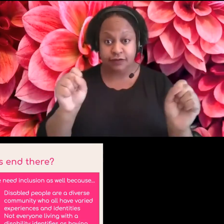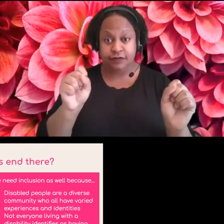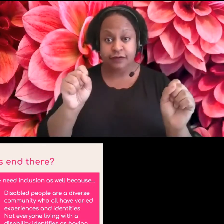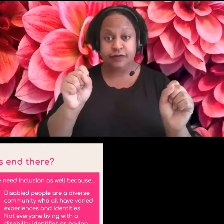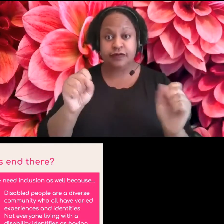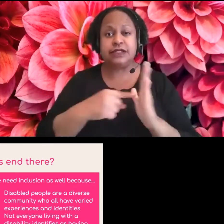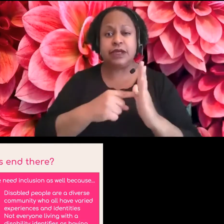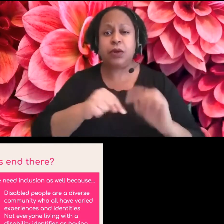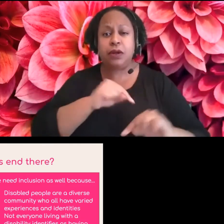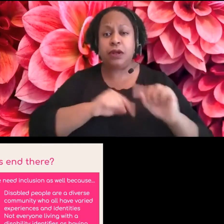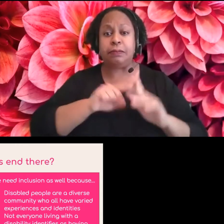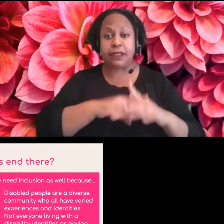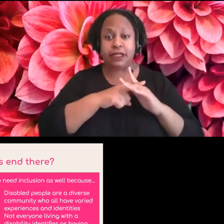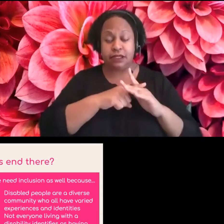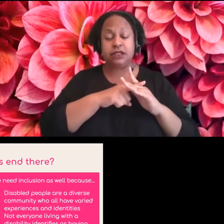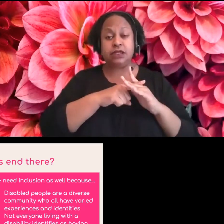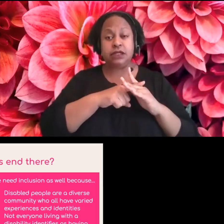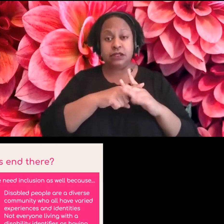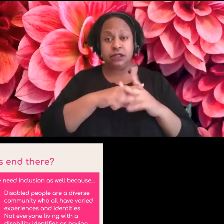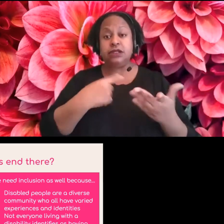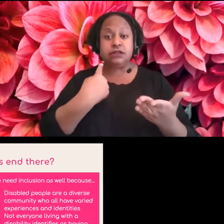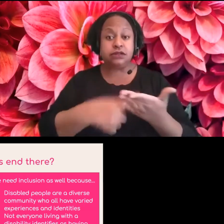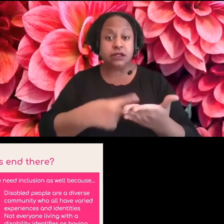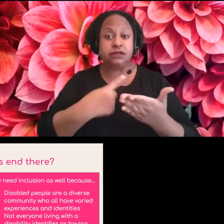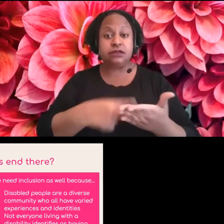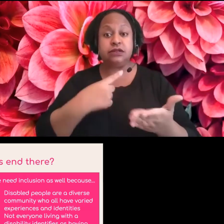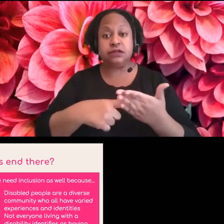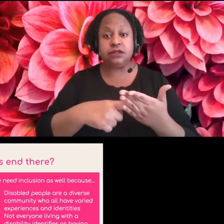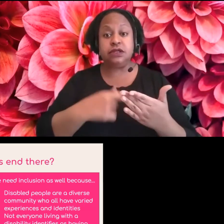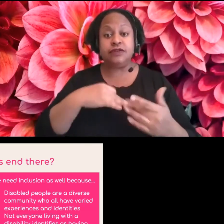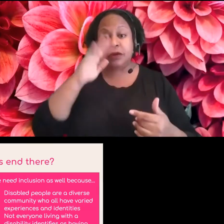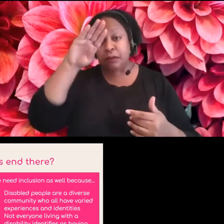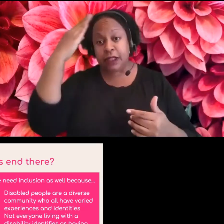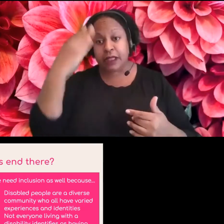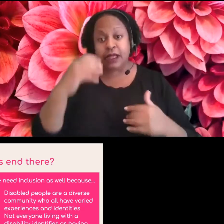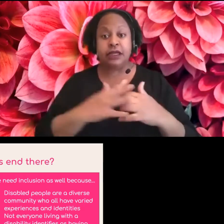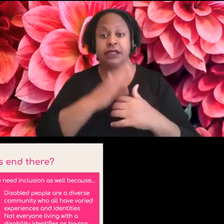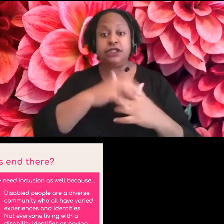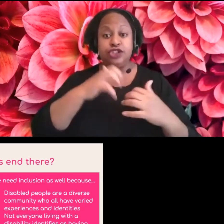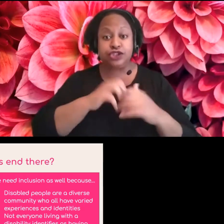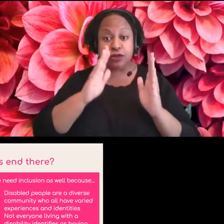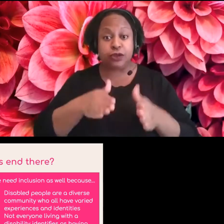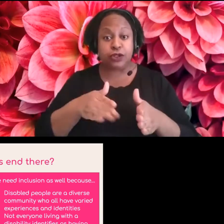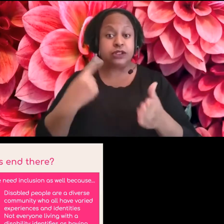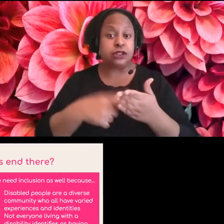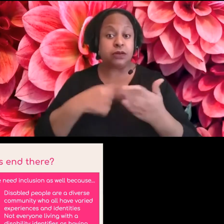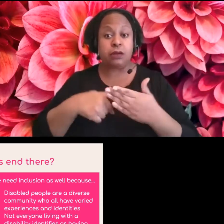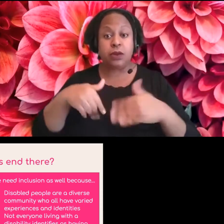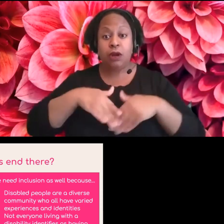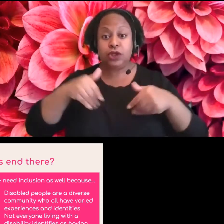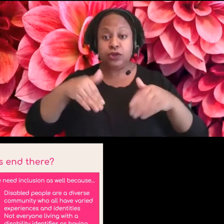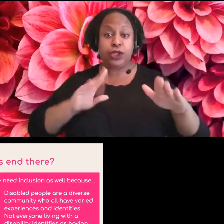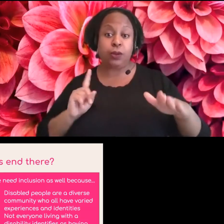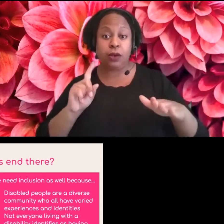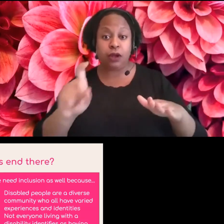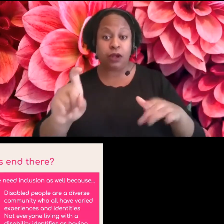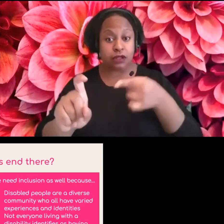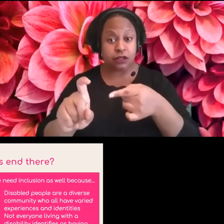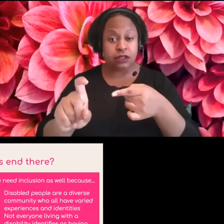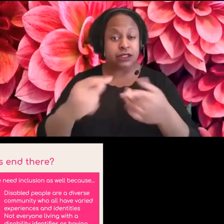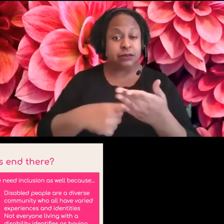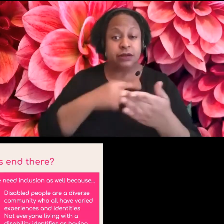about in the beginning of it's dangerous to walk down the street as a black or indigenous person, let alone without the added implication of